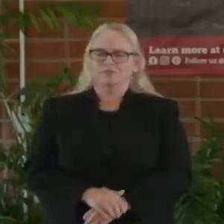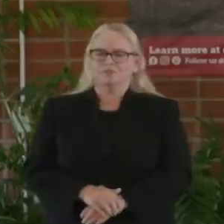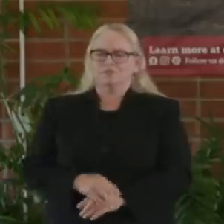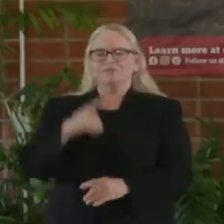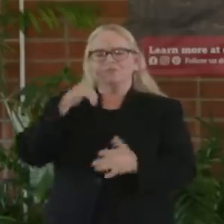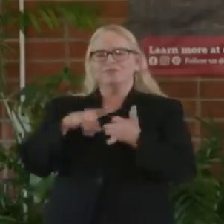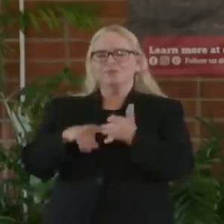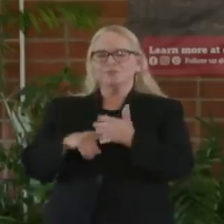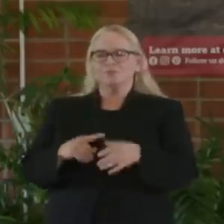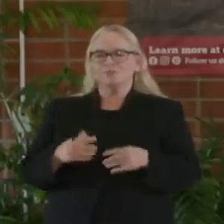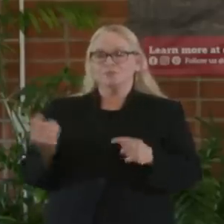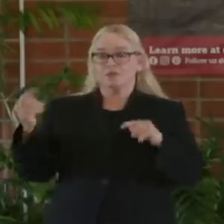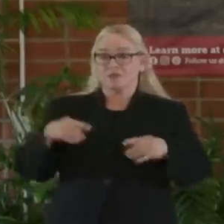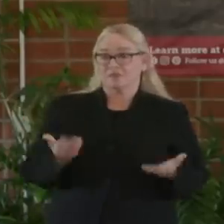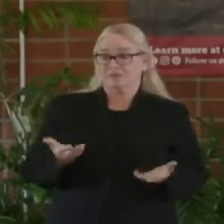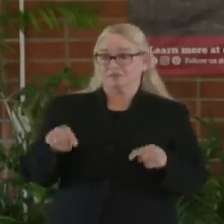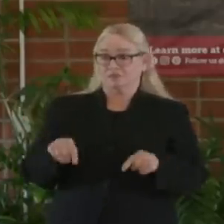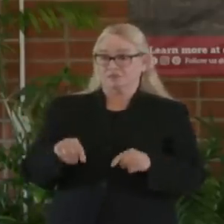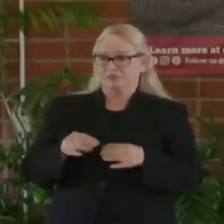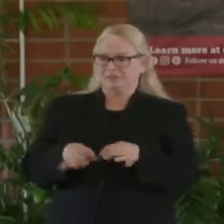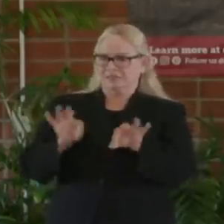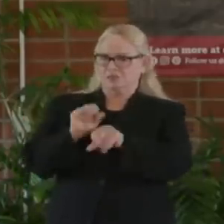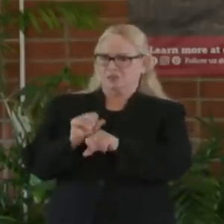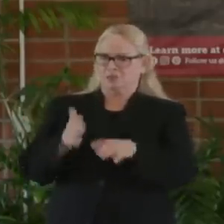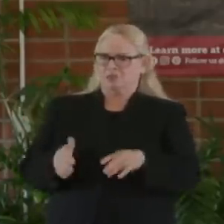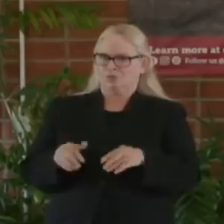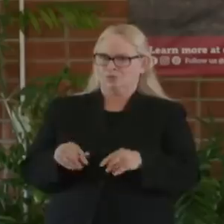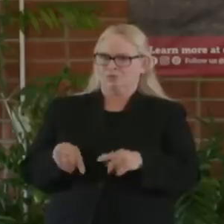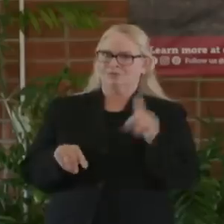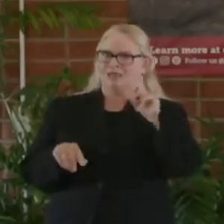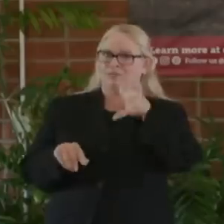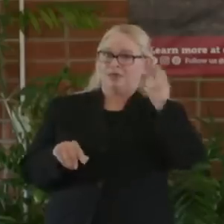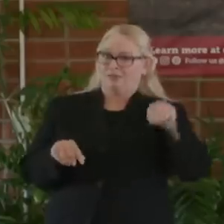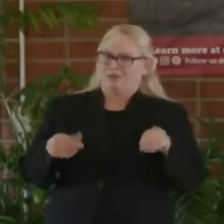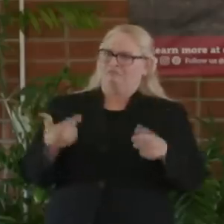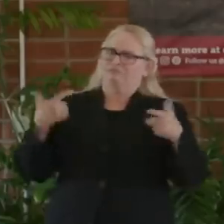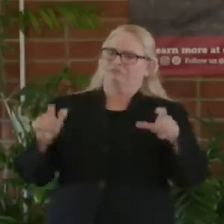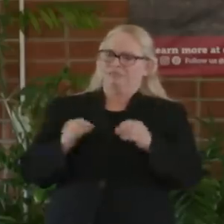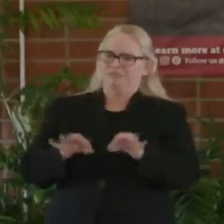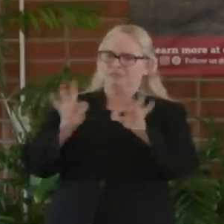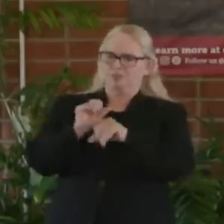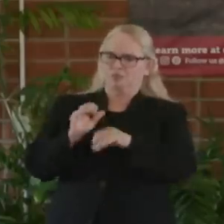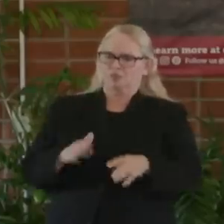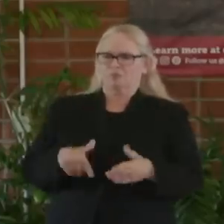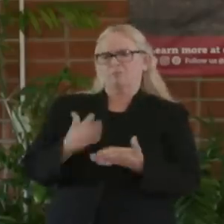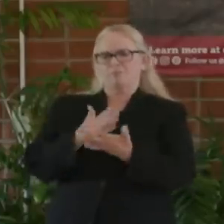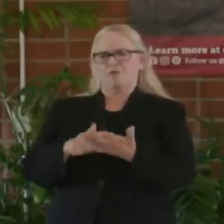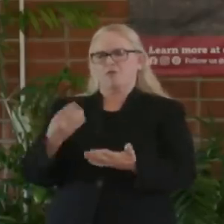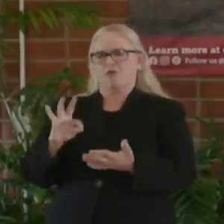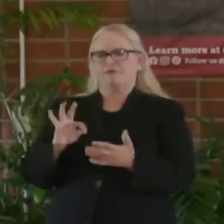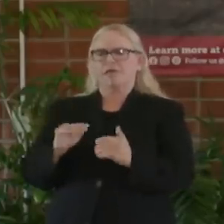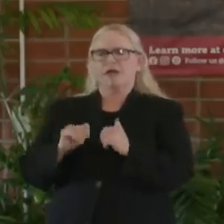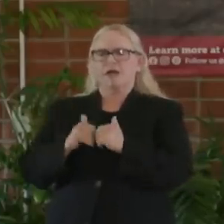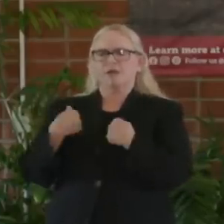where we are today, where we know essential workers are part of the story of transmission, that we need to